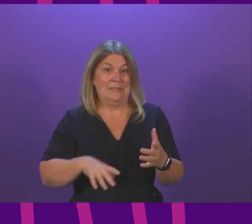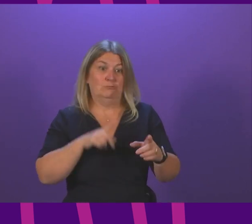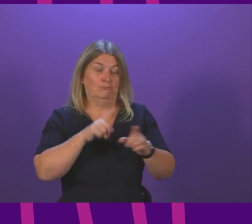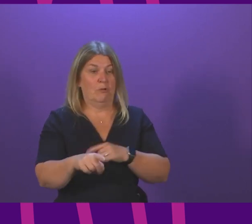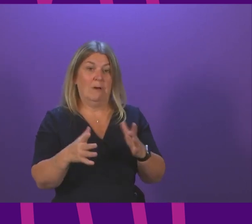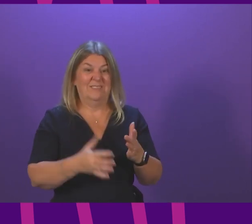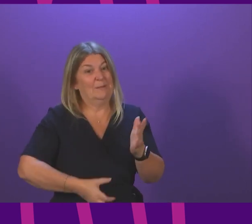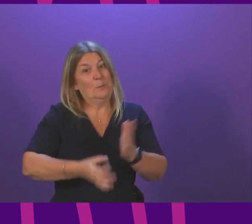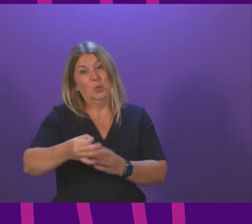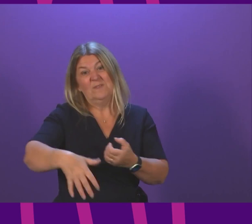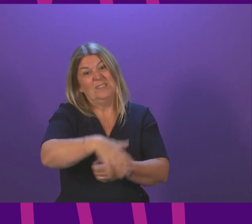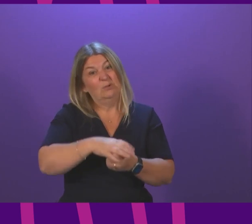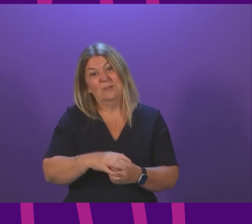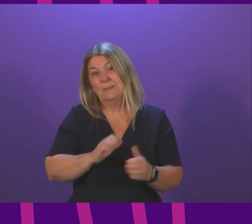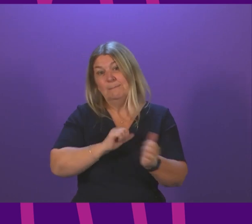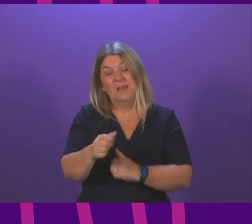to overcome it